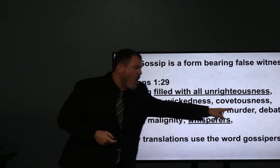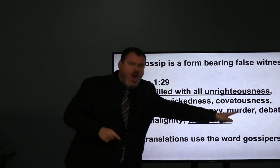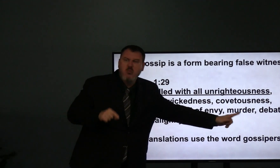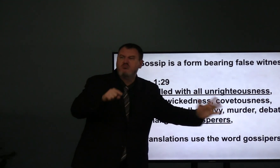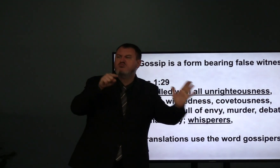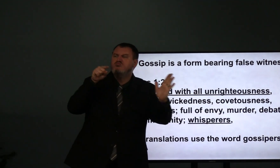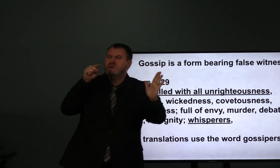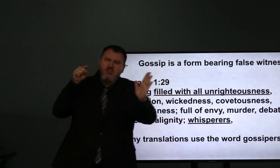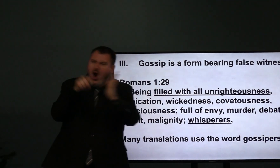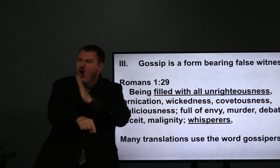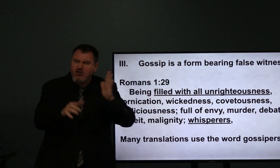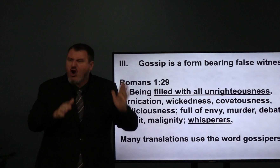murder,